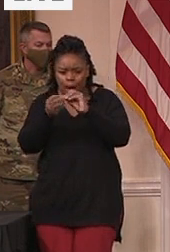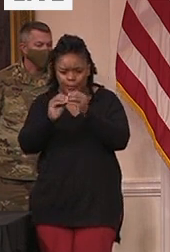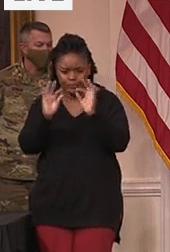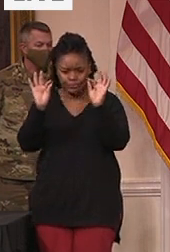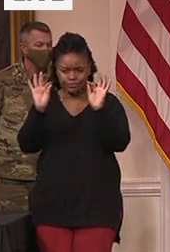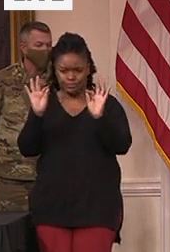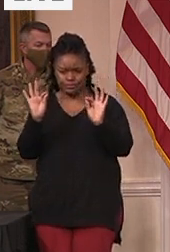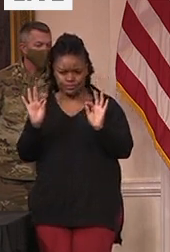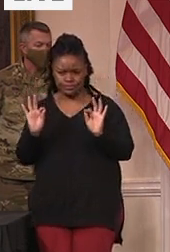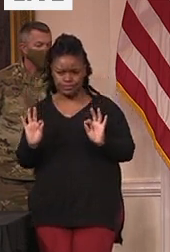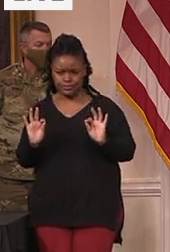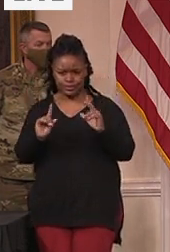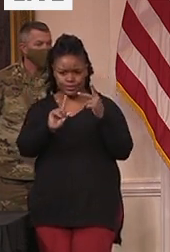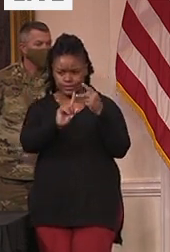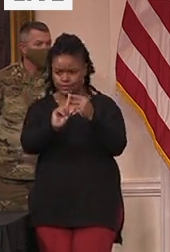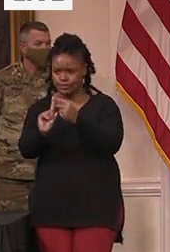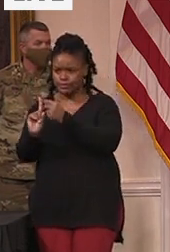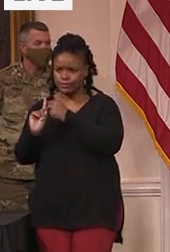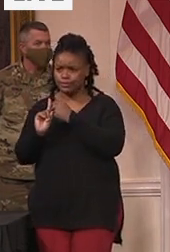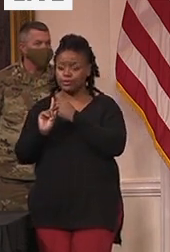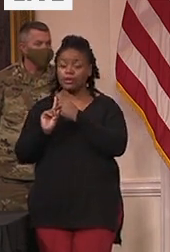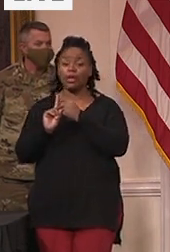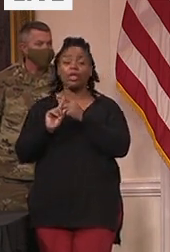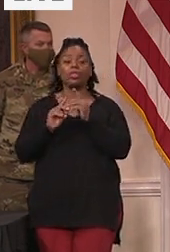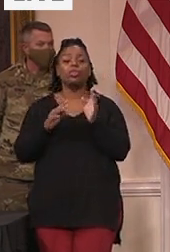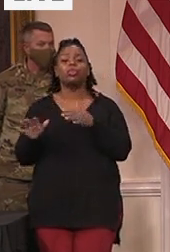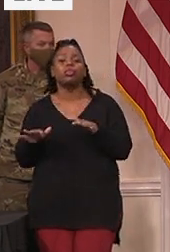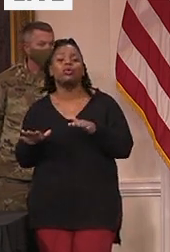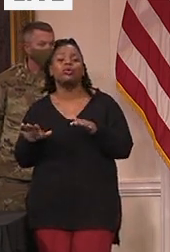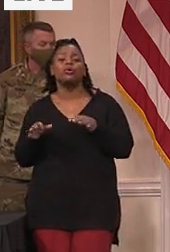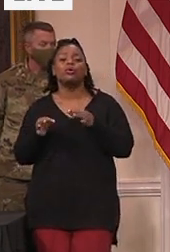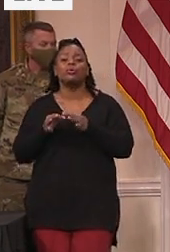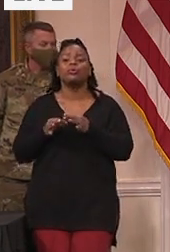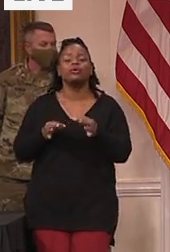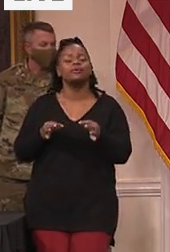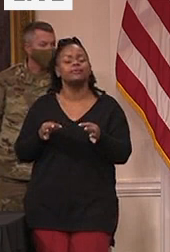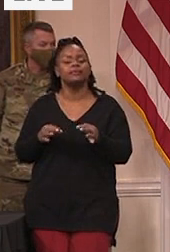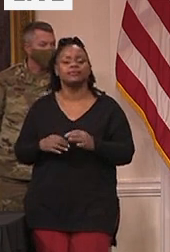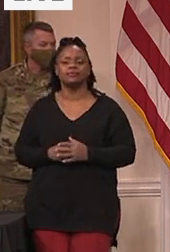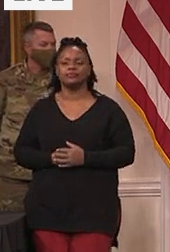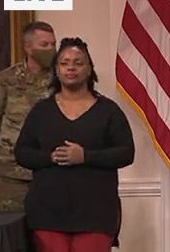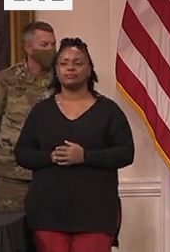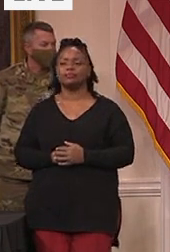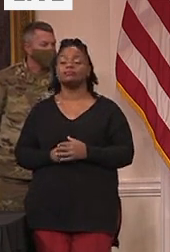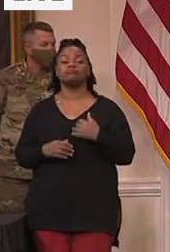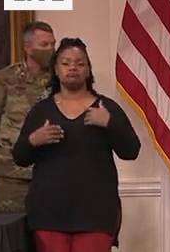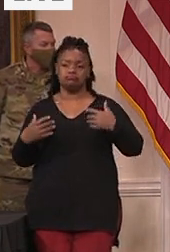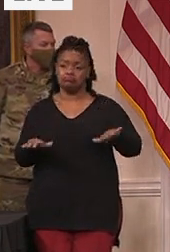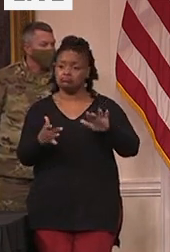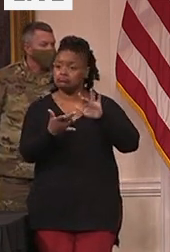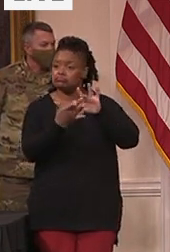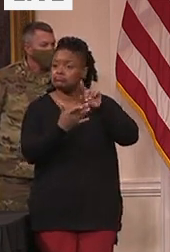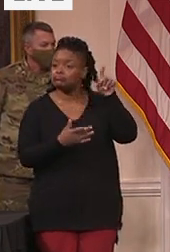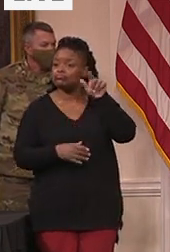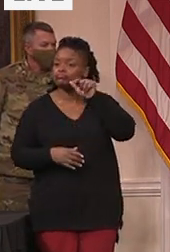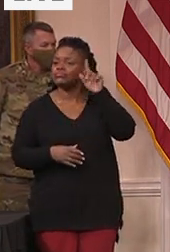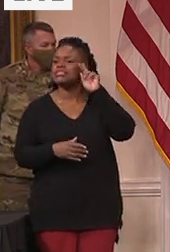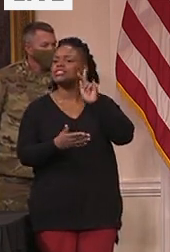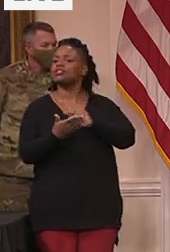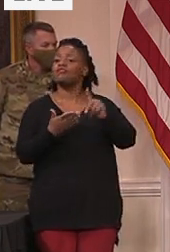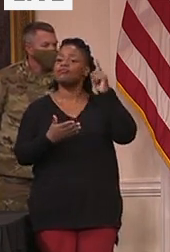contacted Health and Human Services Secretary Alex Azar to express our